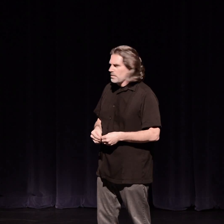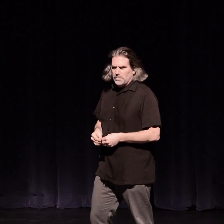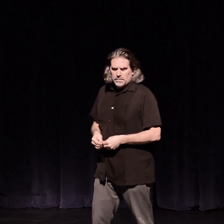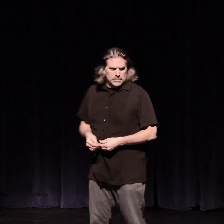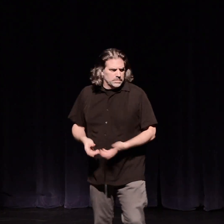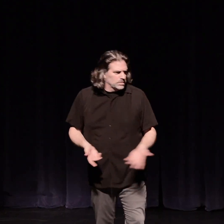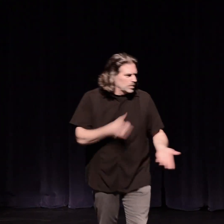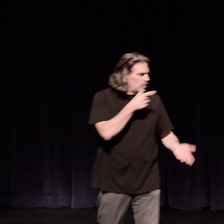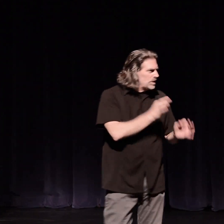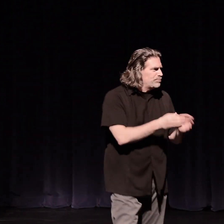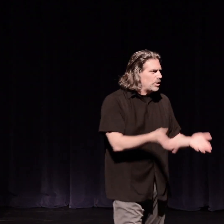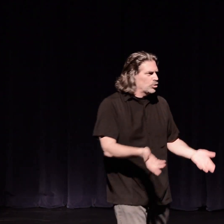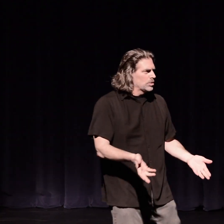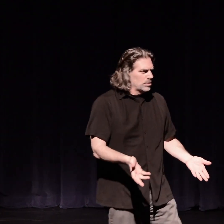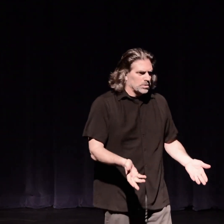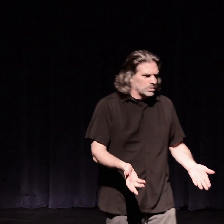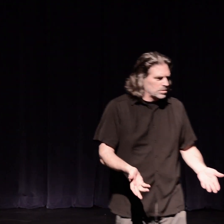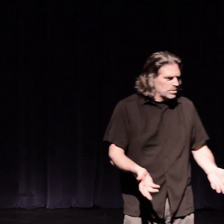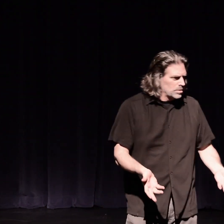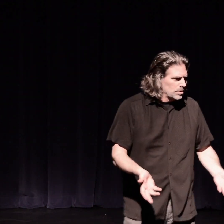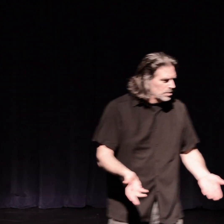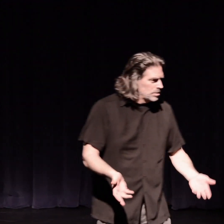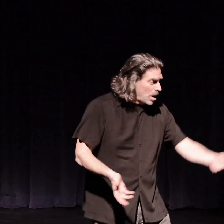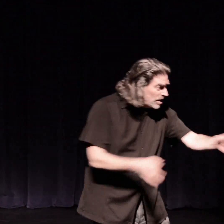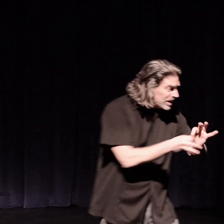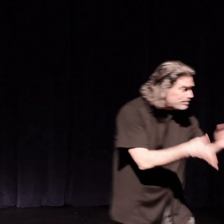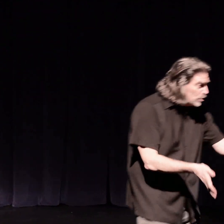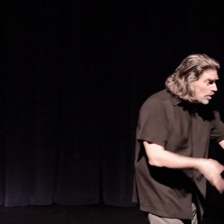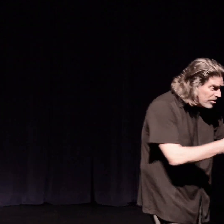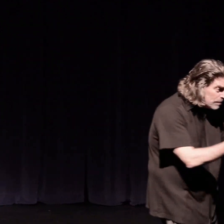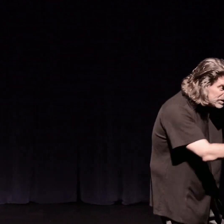you are slow. What's the matter with you?